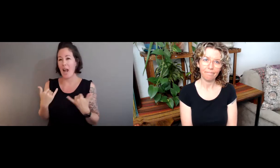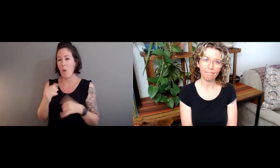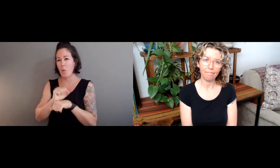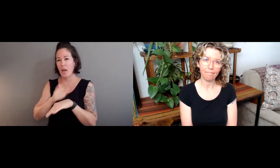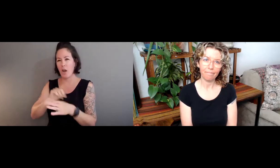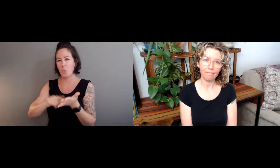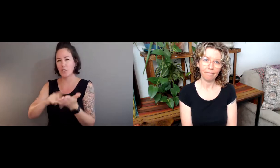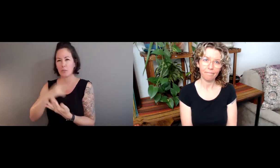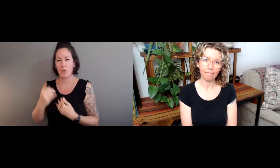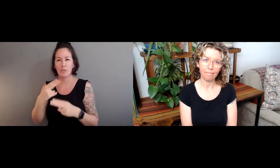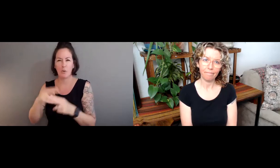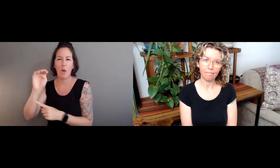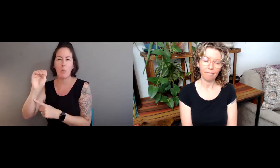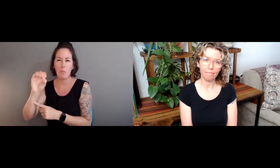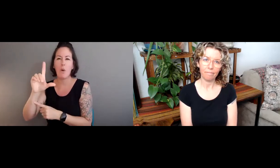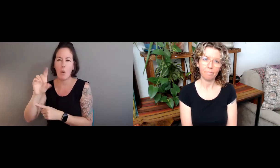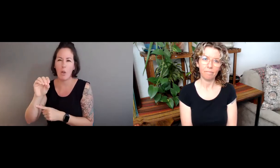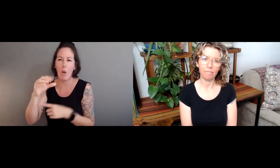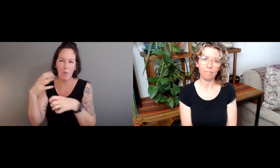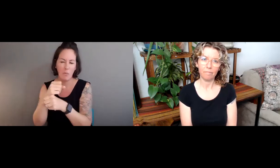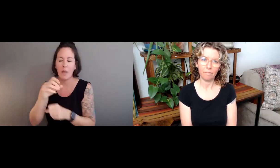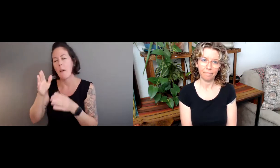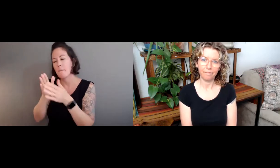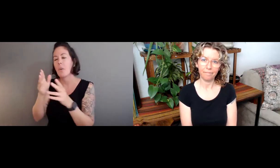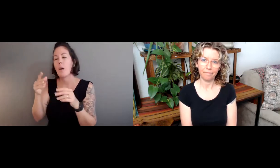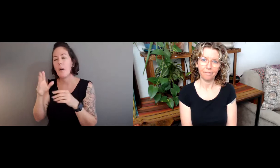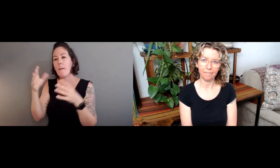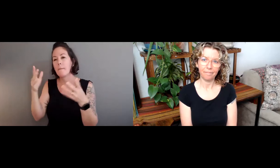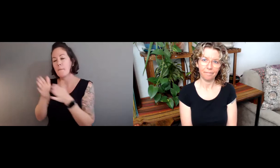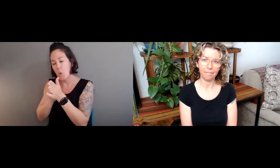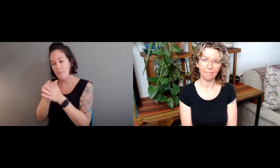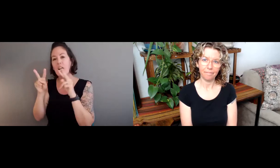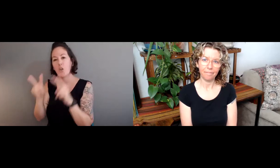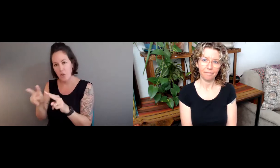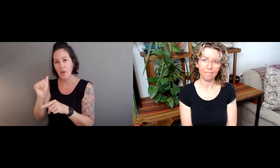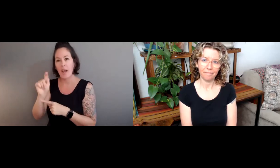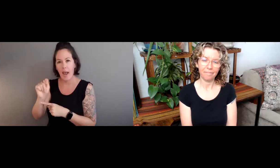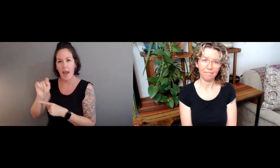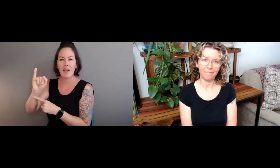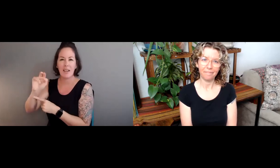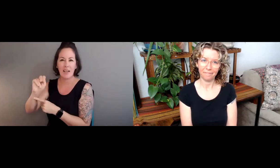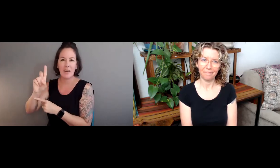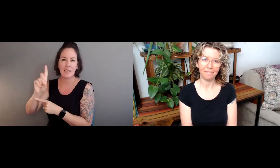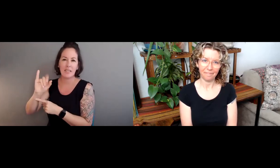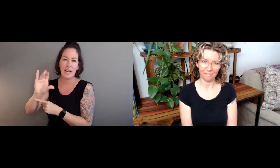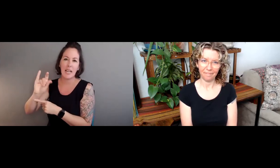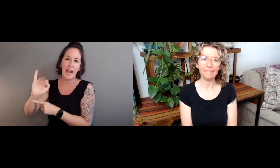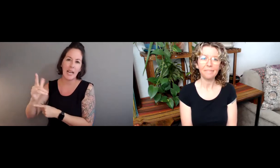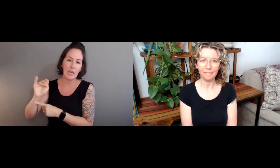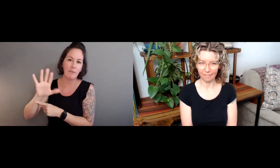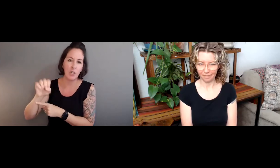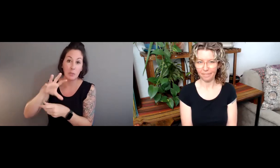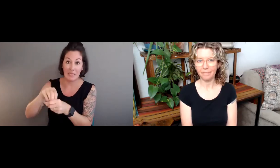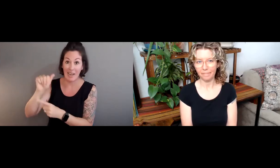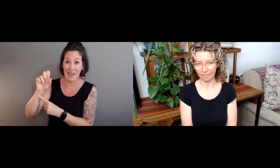you do any research. Right now, I'm doing a research project called MOLO. Motivated look